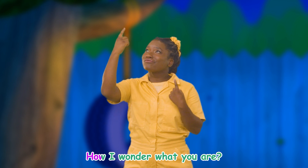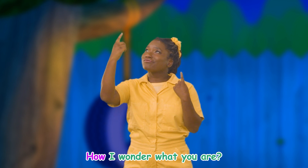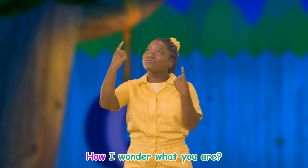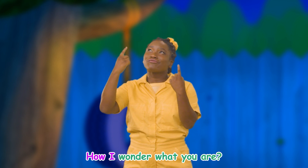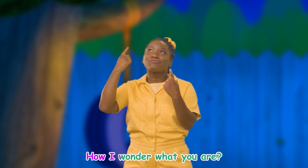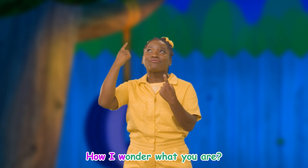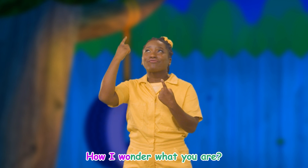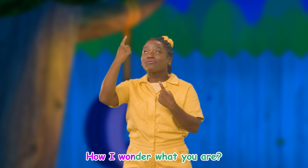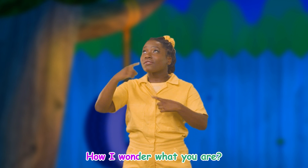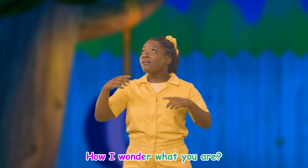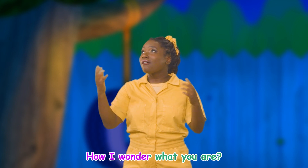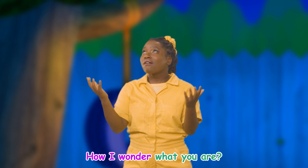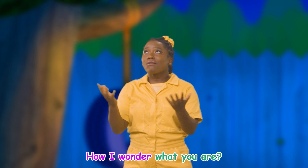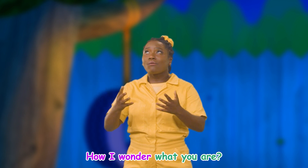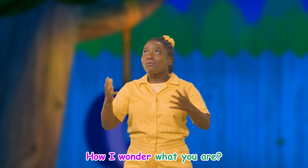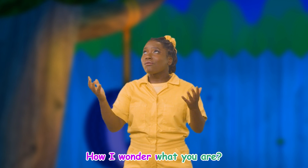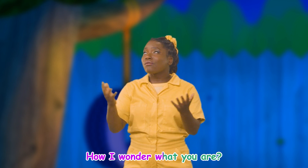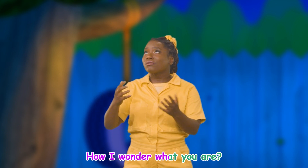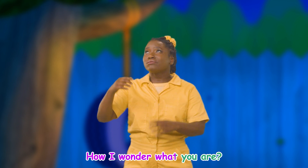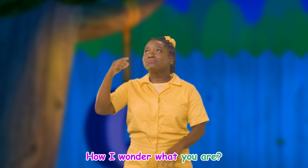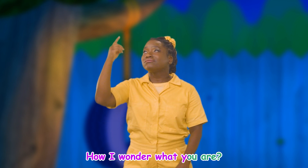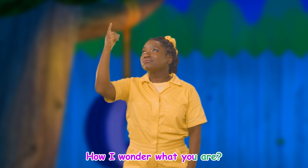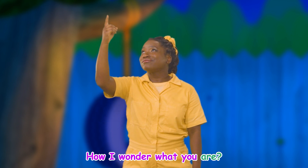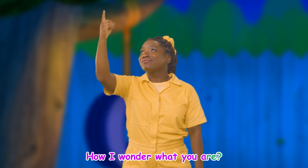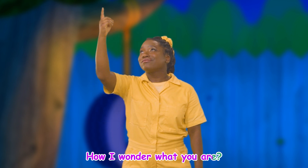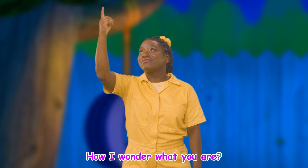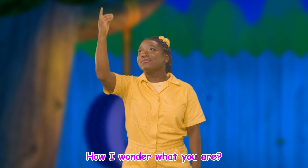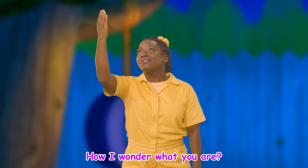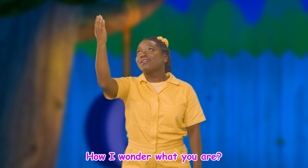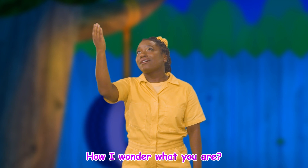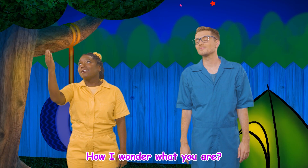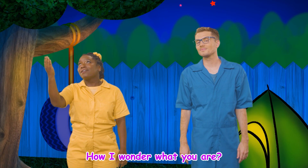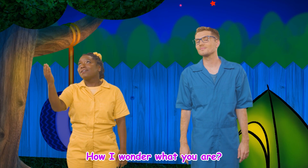I wonder what you are